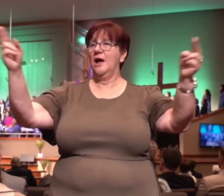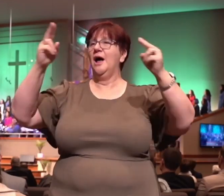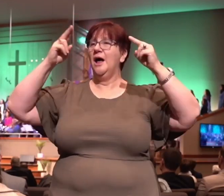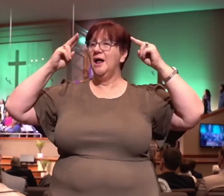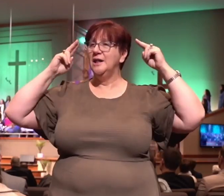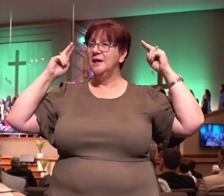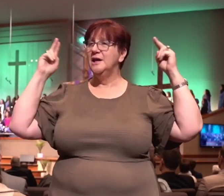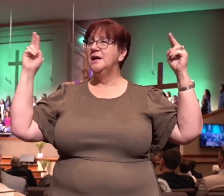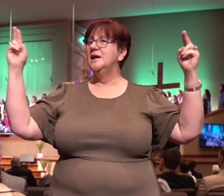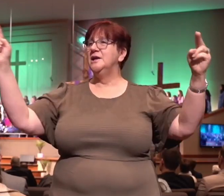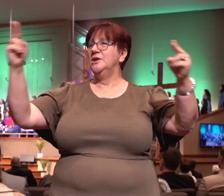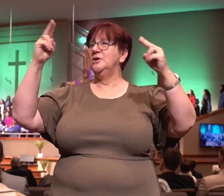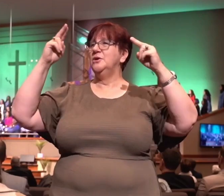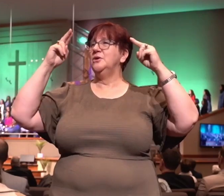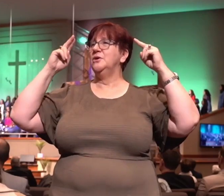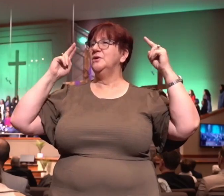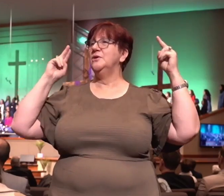Oh, hallelujah.